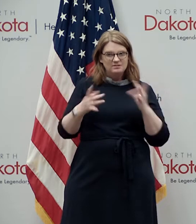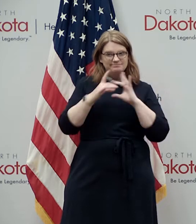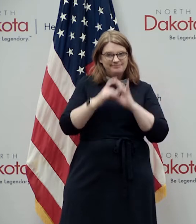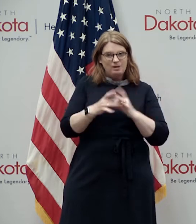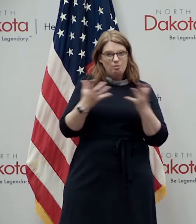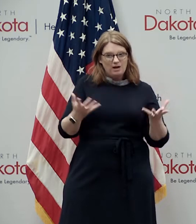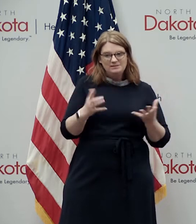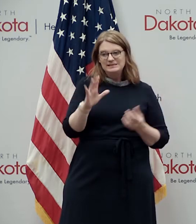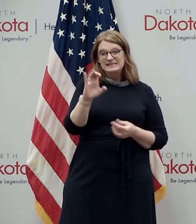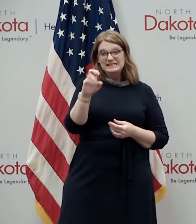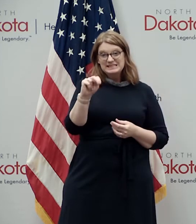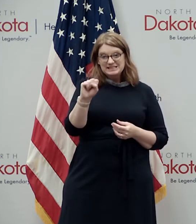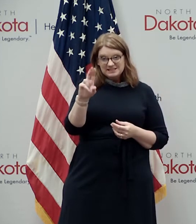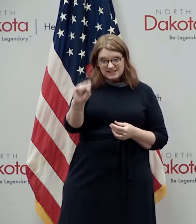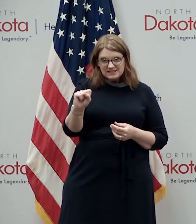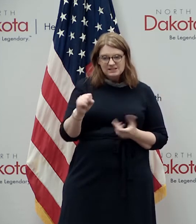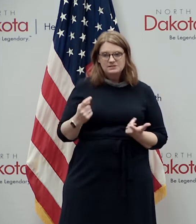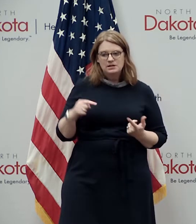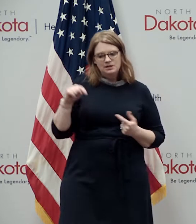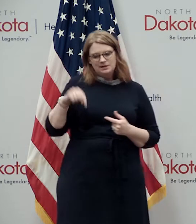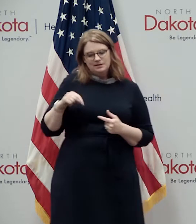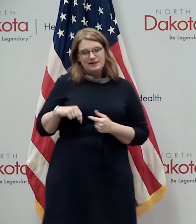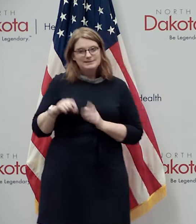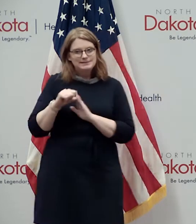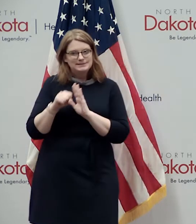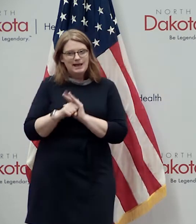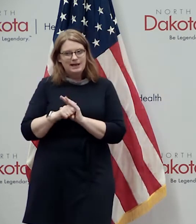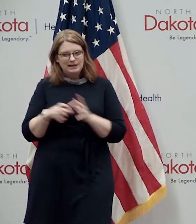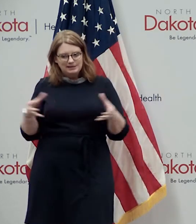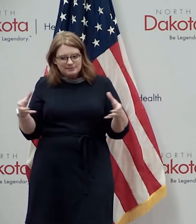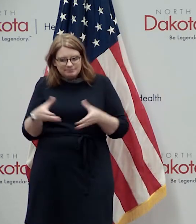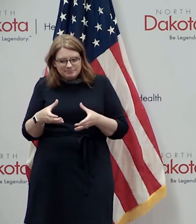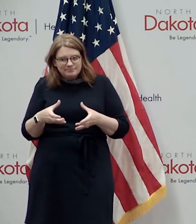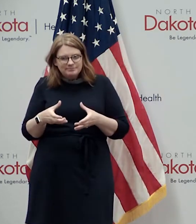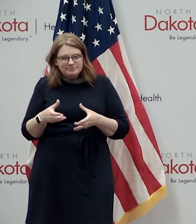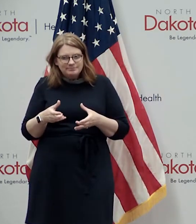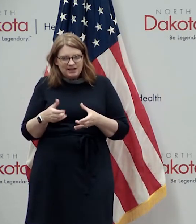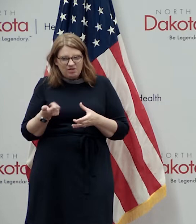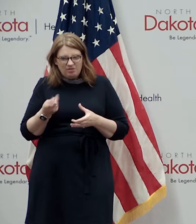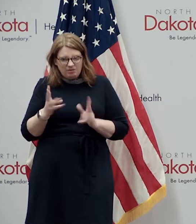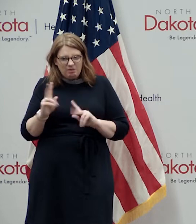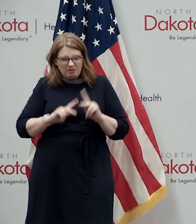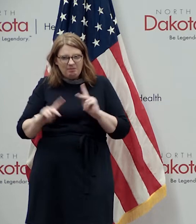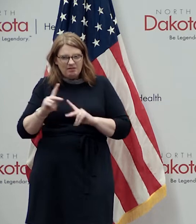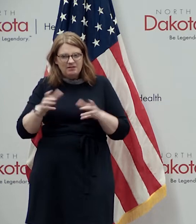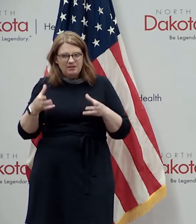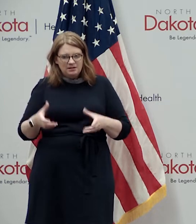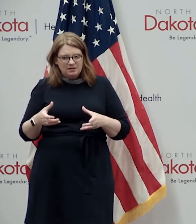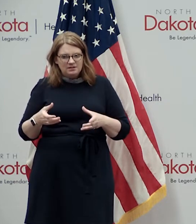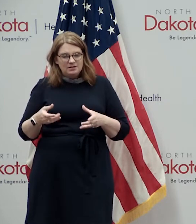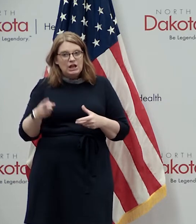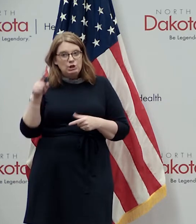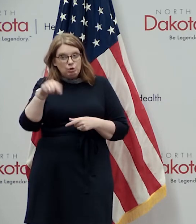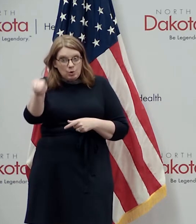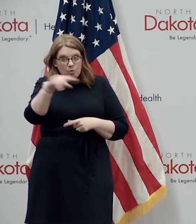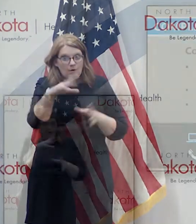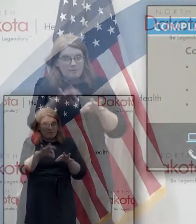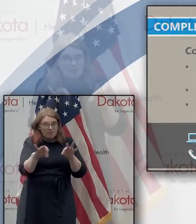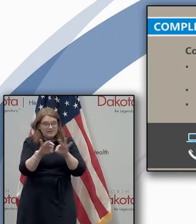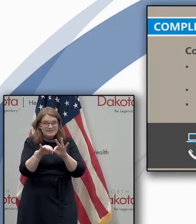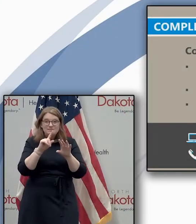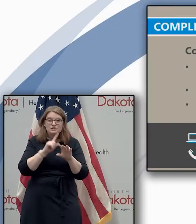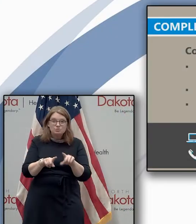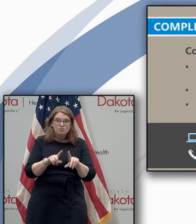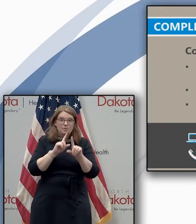our population as a small population state it's more critical than ever that everybody counts and as we say you count so make sure that you